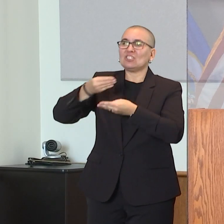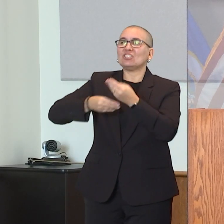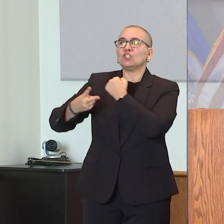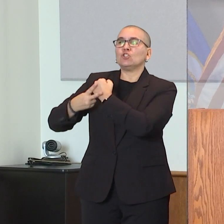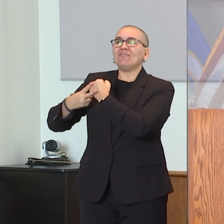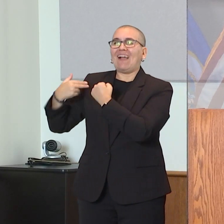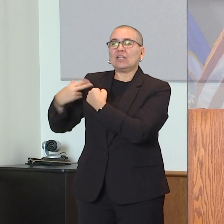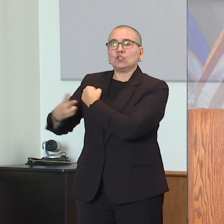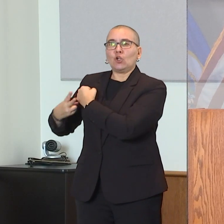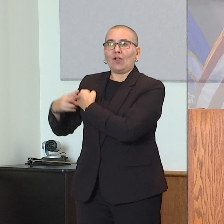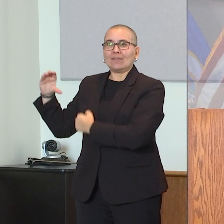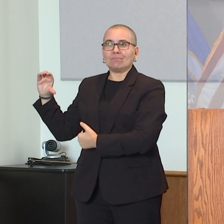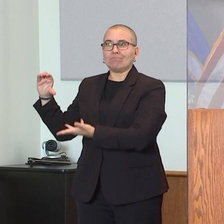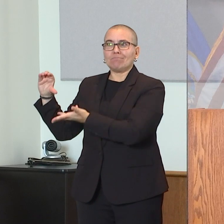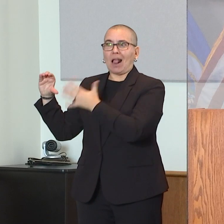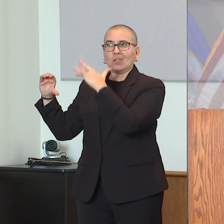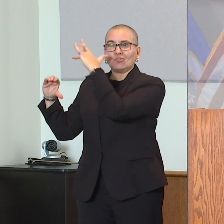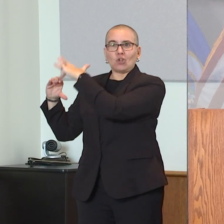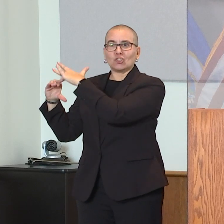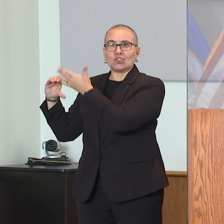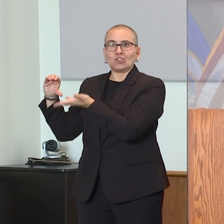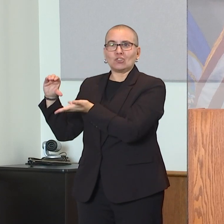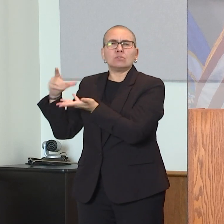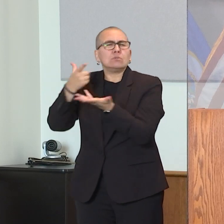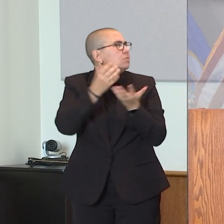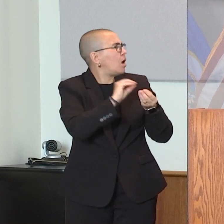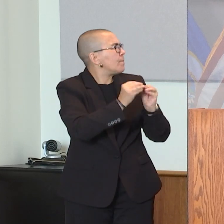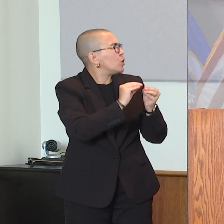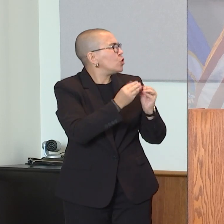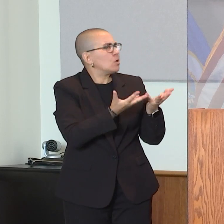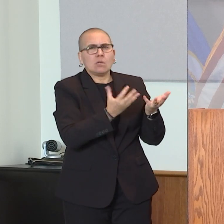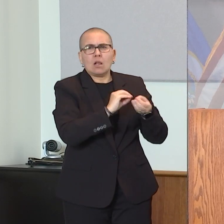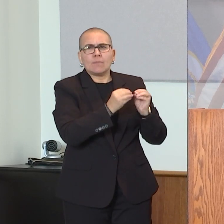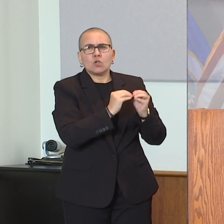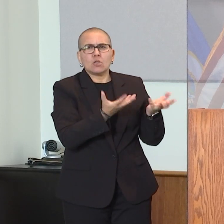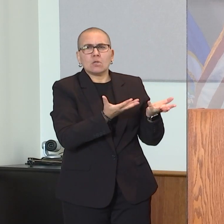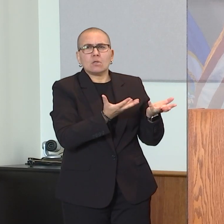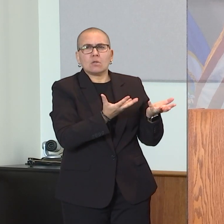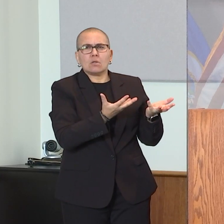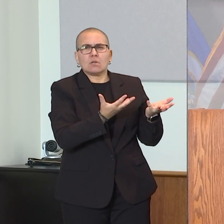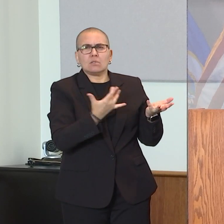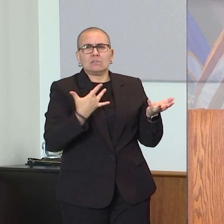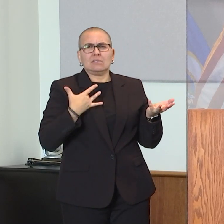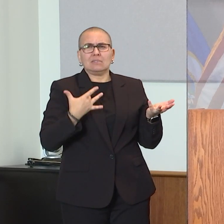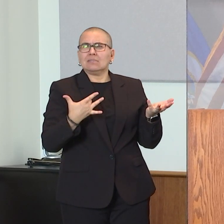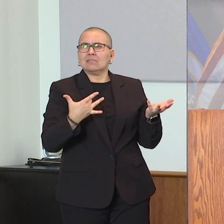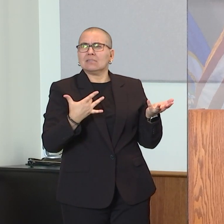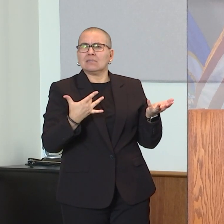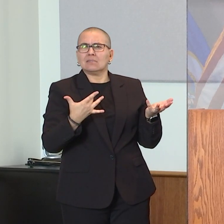well that the commissioner talked about. What was the number you said that we're likely to accrue over this forecast?